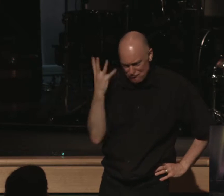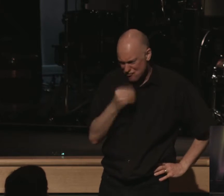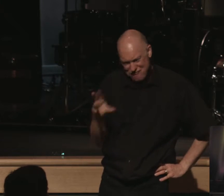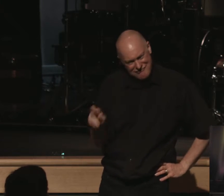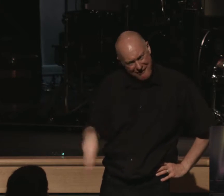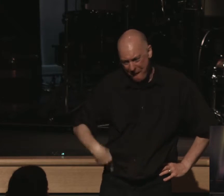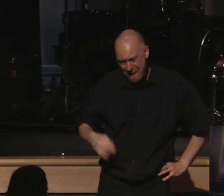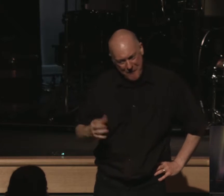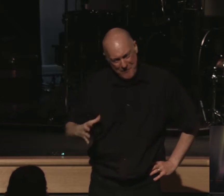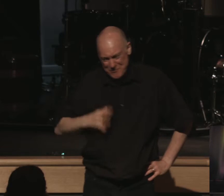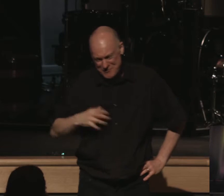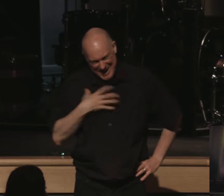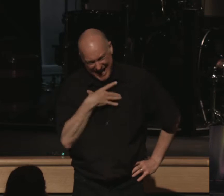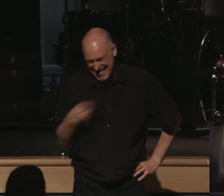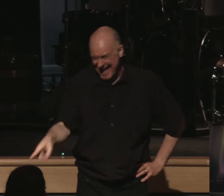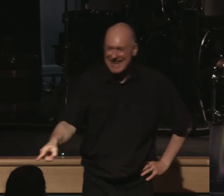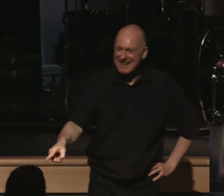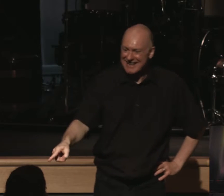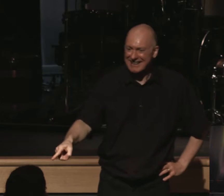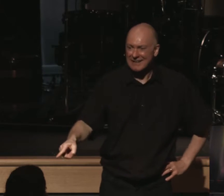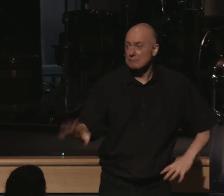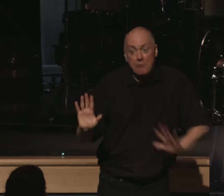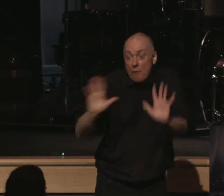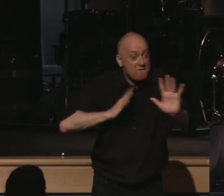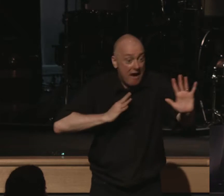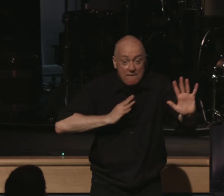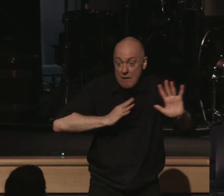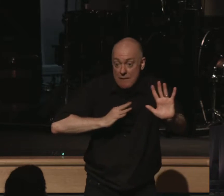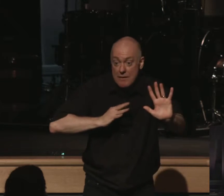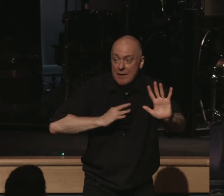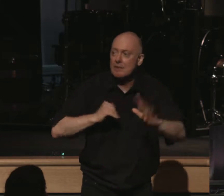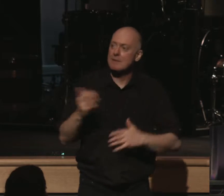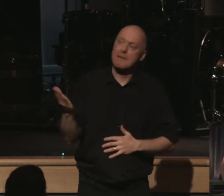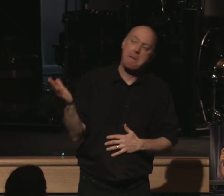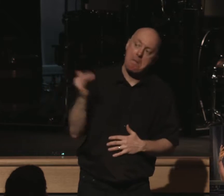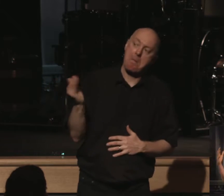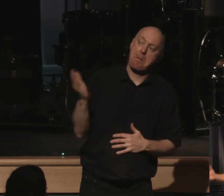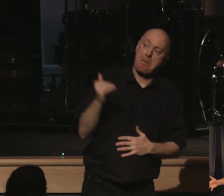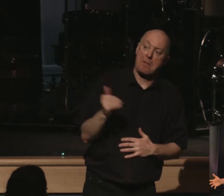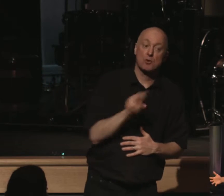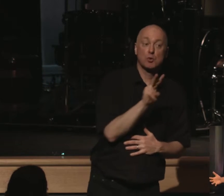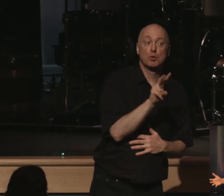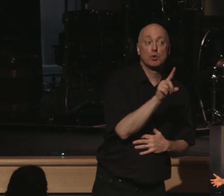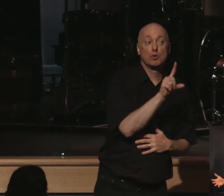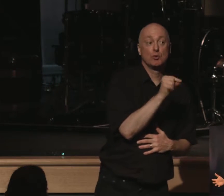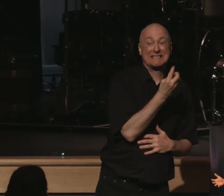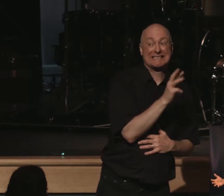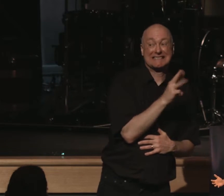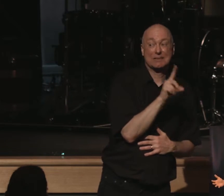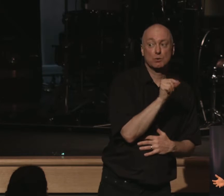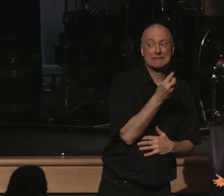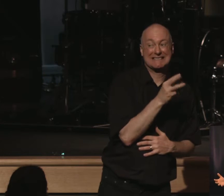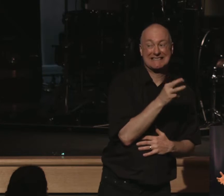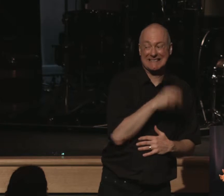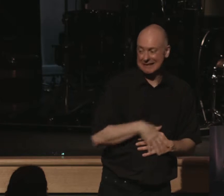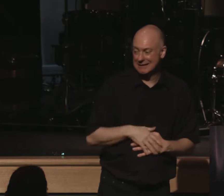car. And I say, well, you think that's great? Come this way. Look at the 2016s. You say,